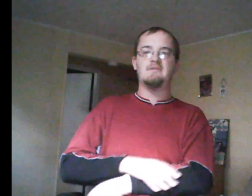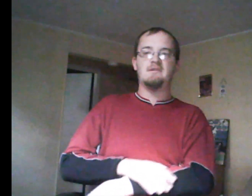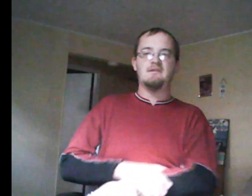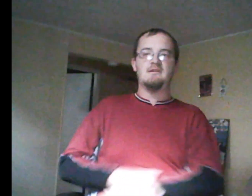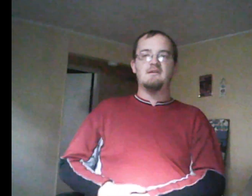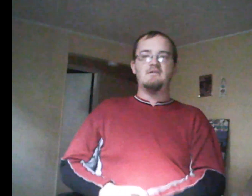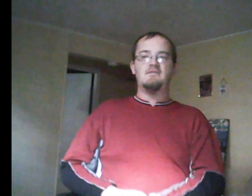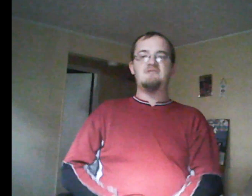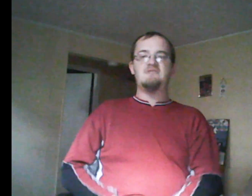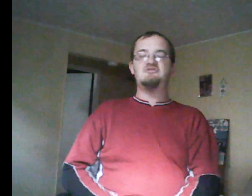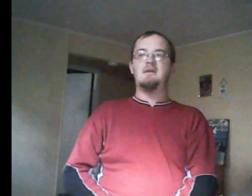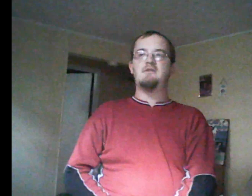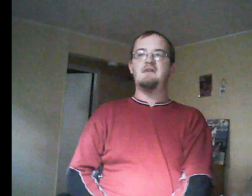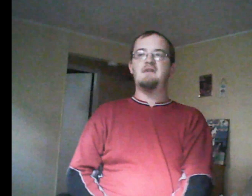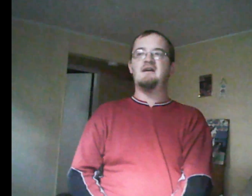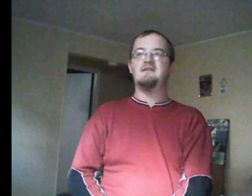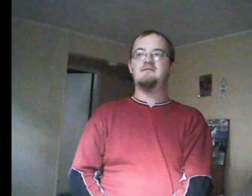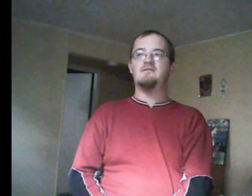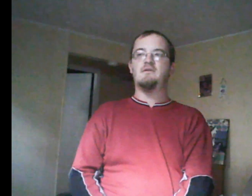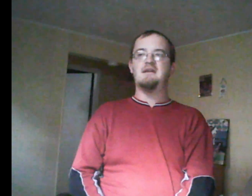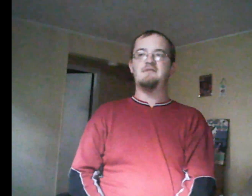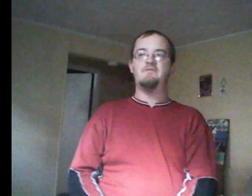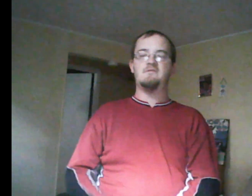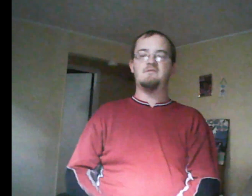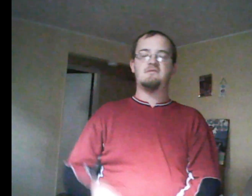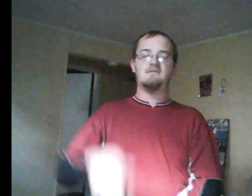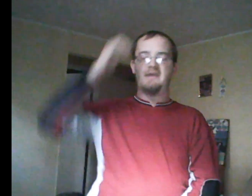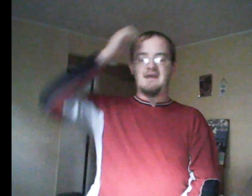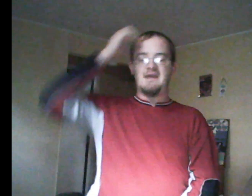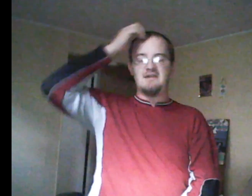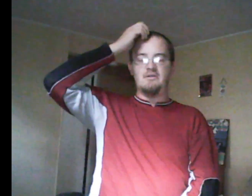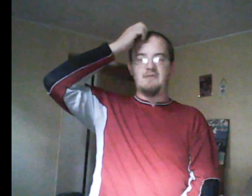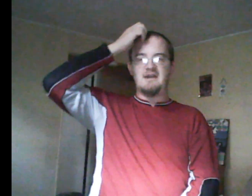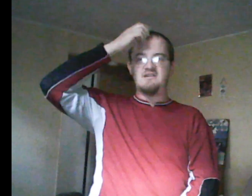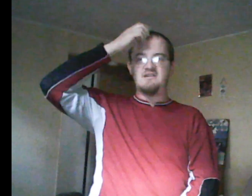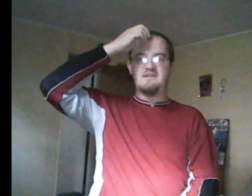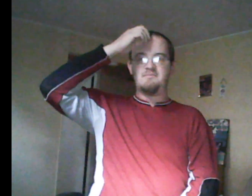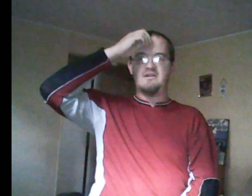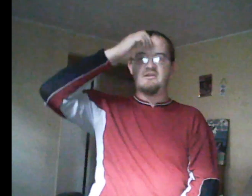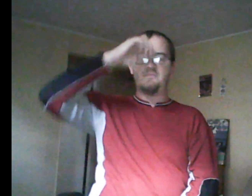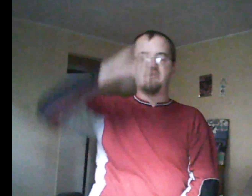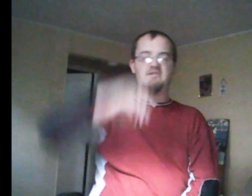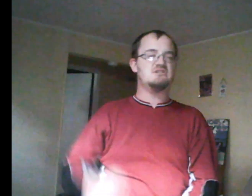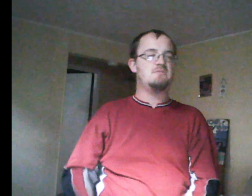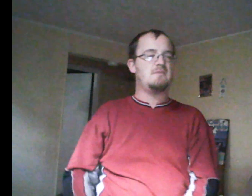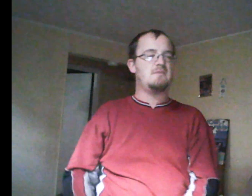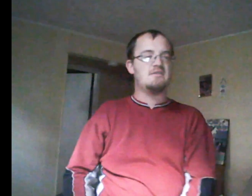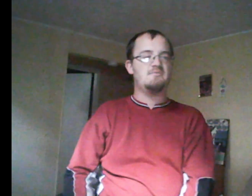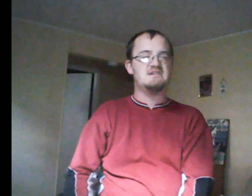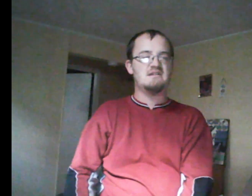That's genetically modified organic foods. And, you know, Raj says they put on a good presentation. But because of budget cuts and the